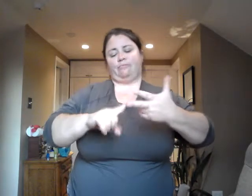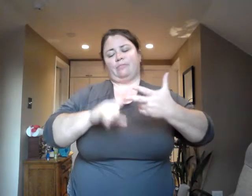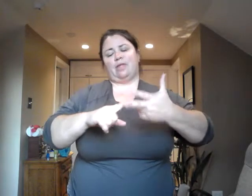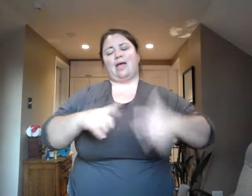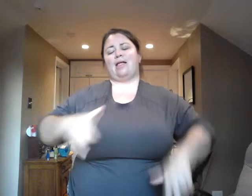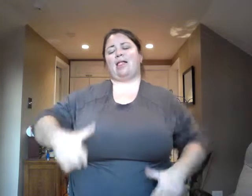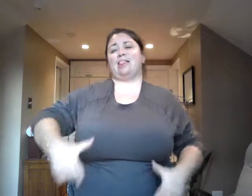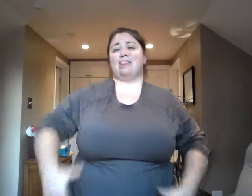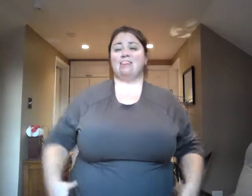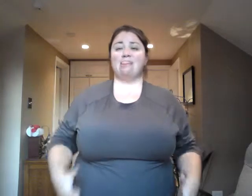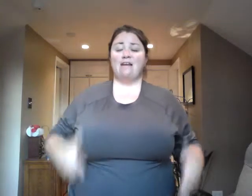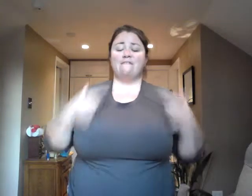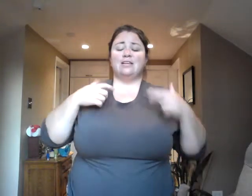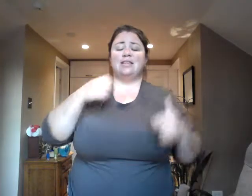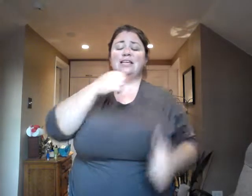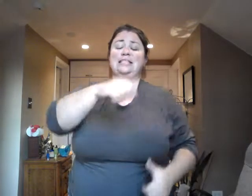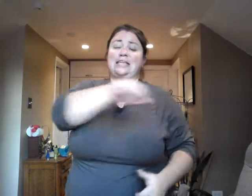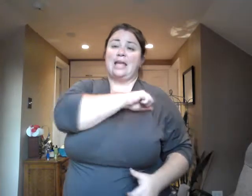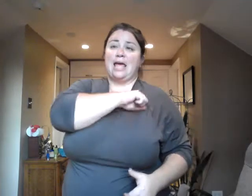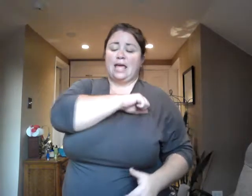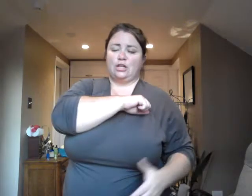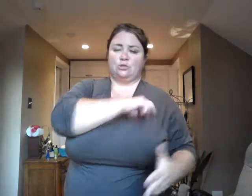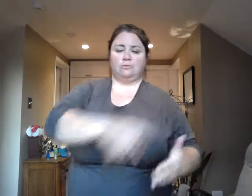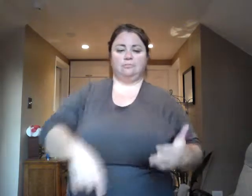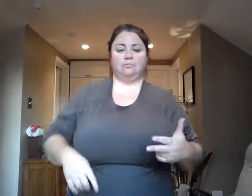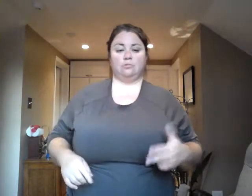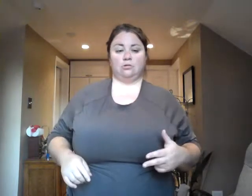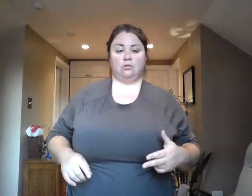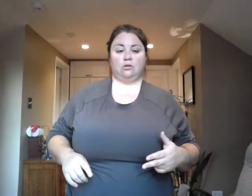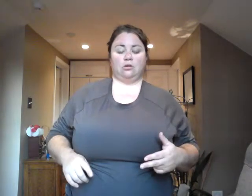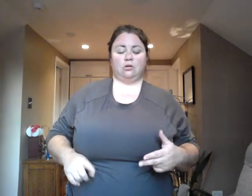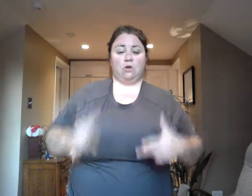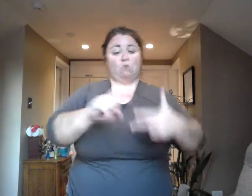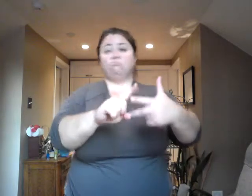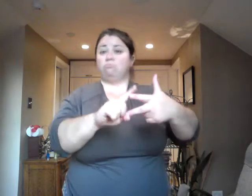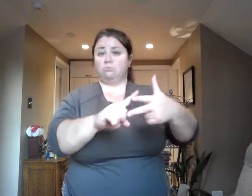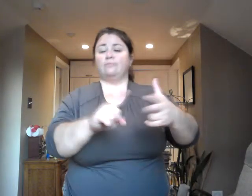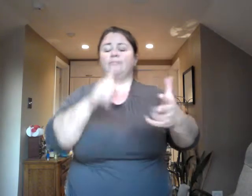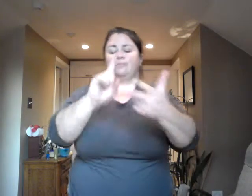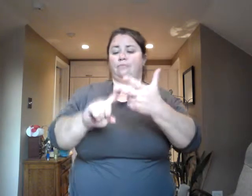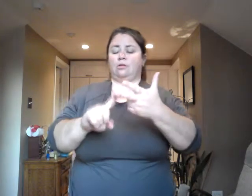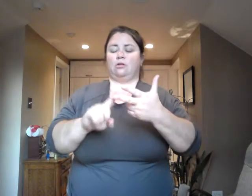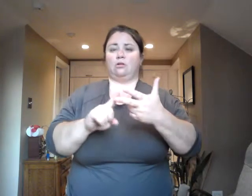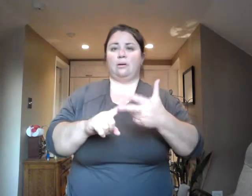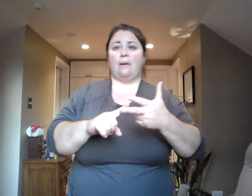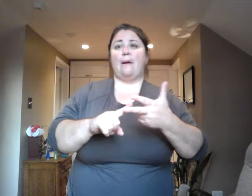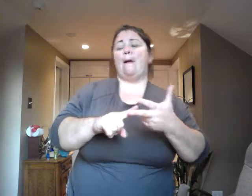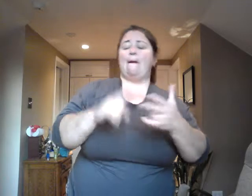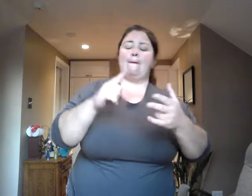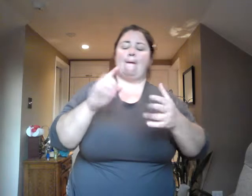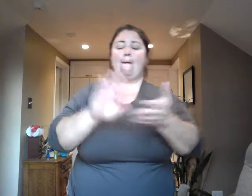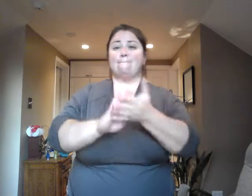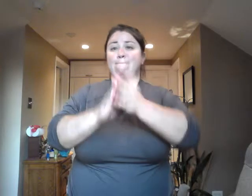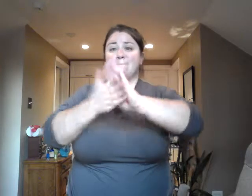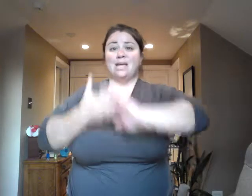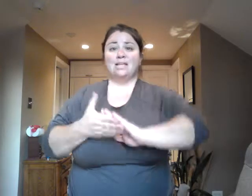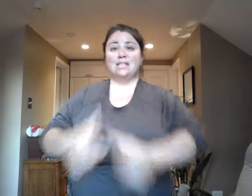by Edward M. Chapman. And finally, Priest, Love and Healing by Dr.